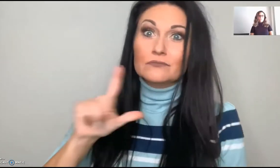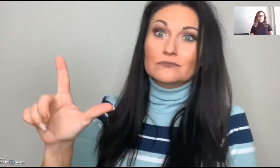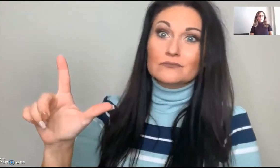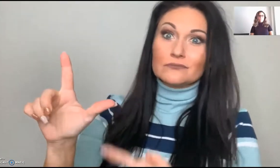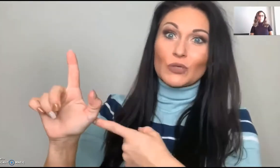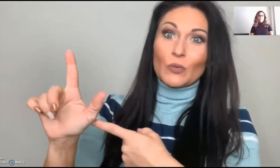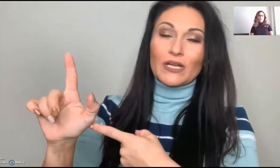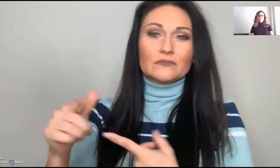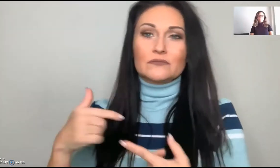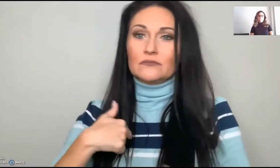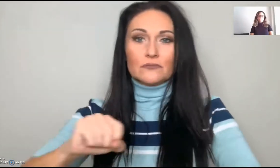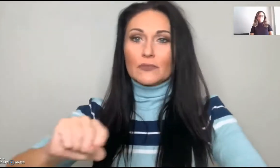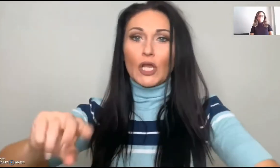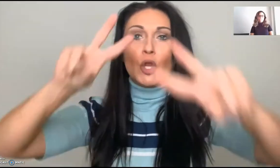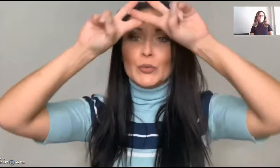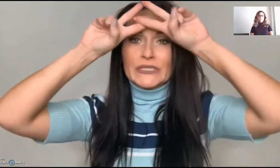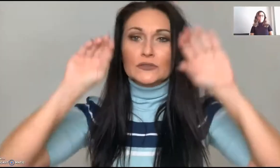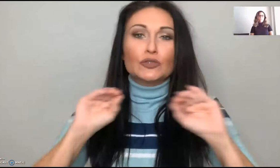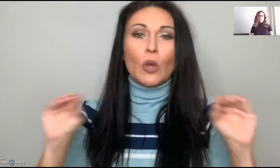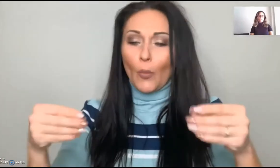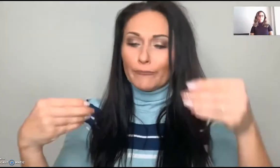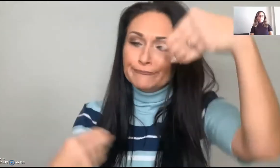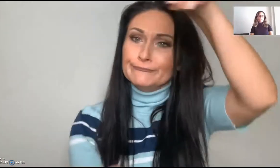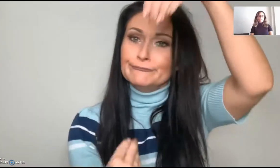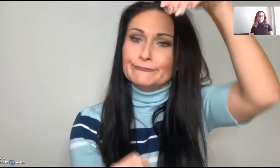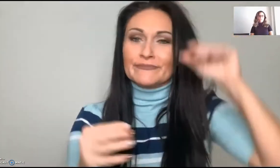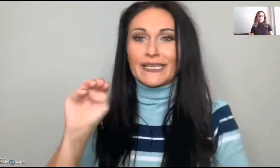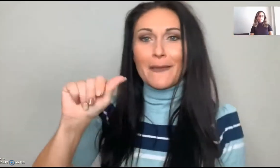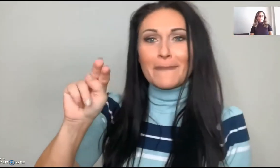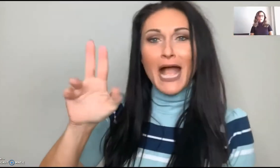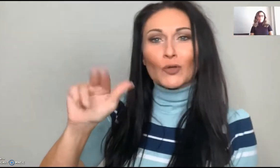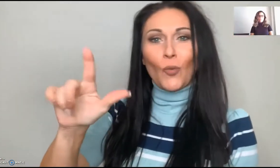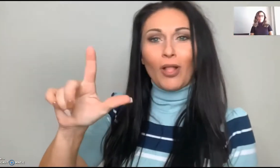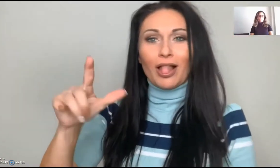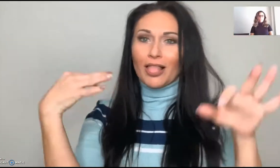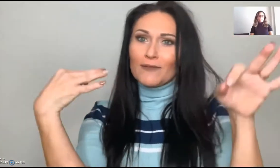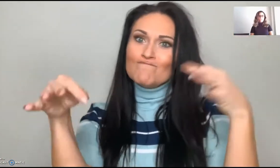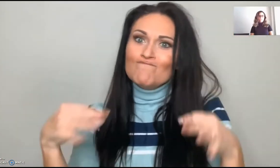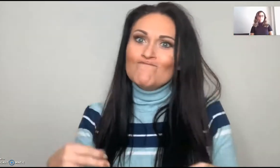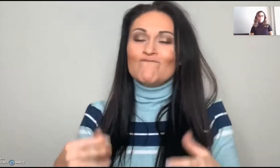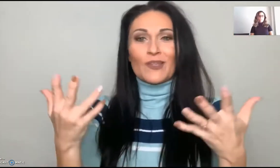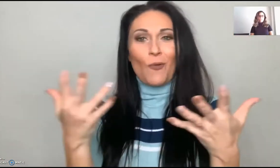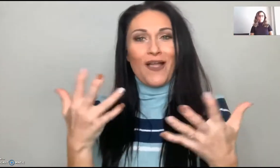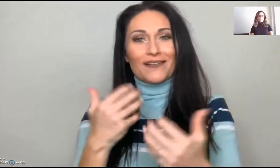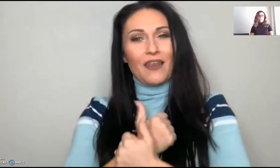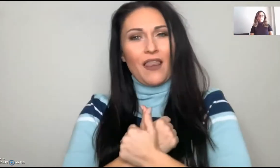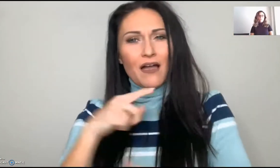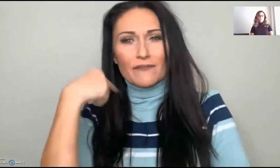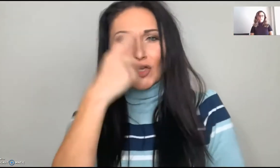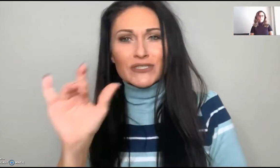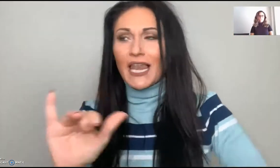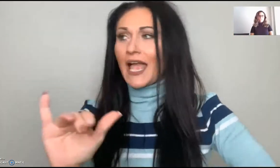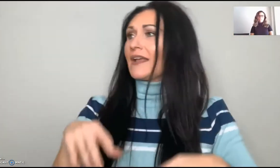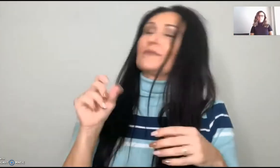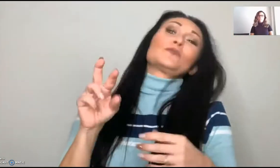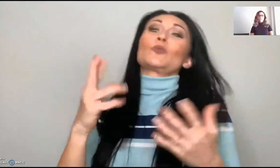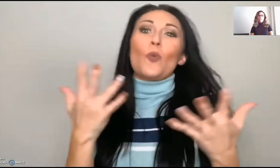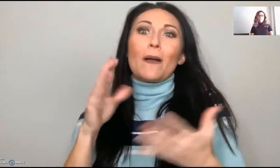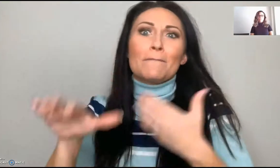younger, I would have made way different decisions. I got married when I was 21. I was completely clueless. There was no manual explaining what love was